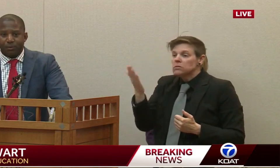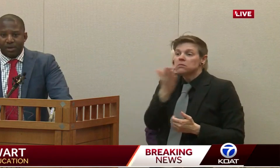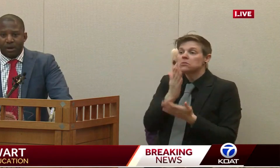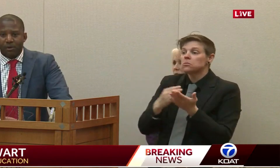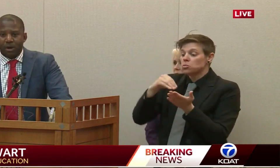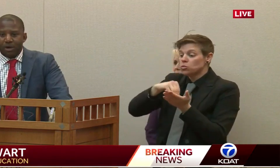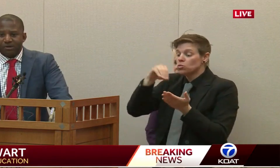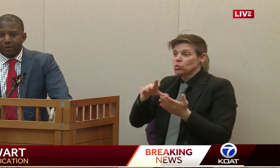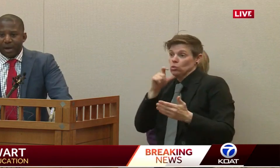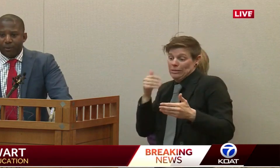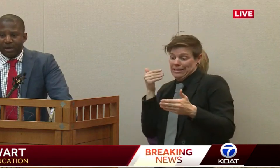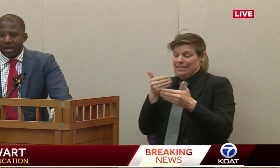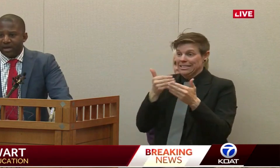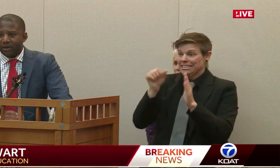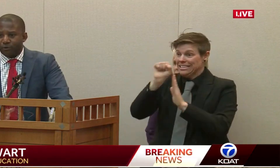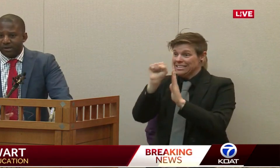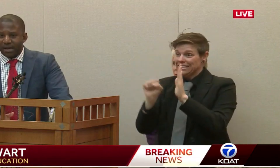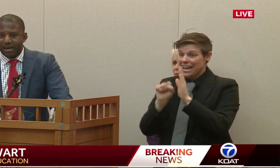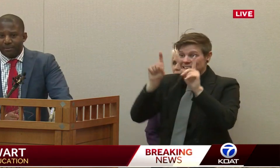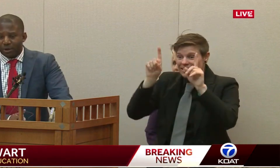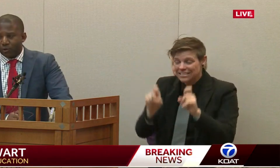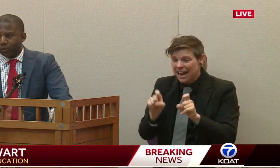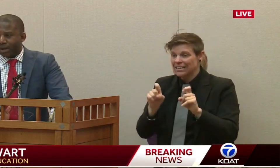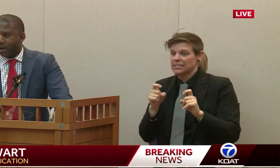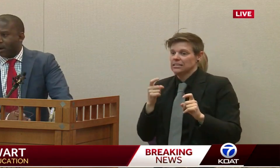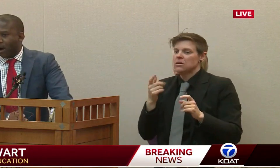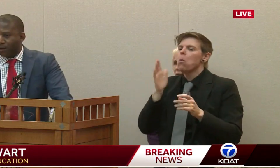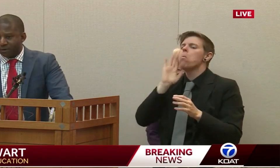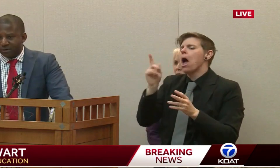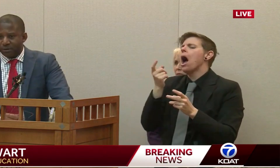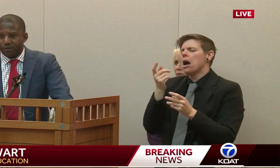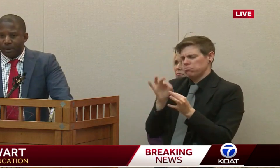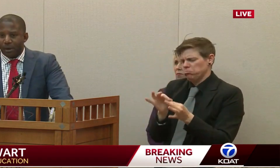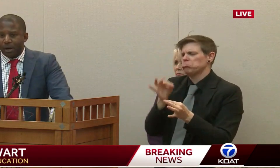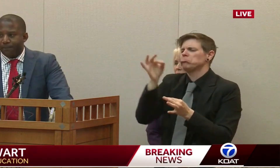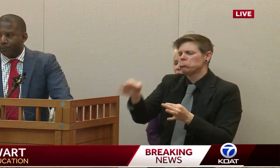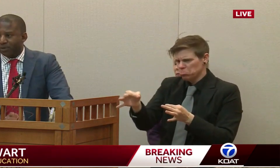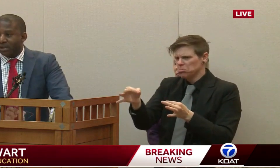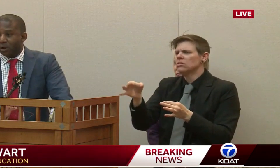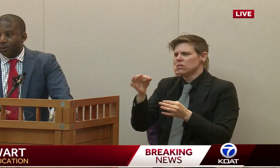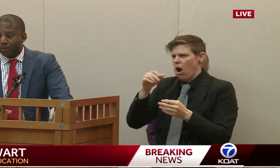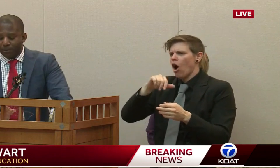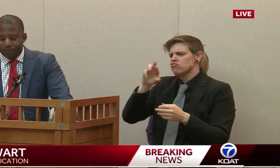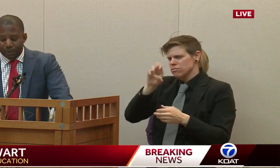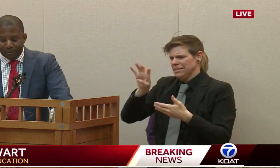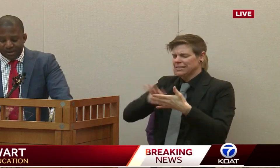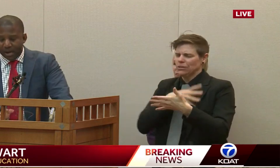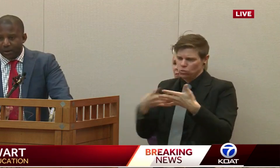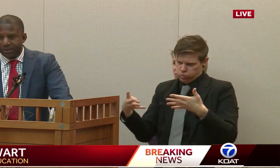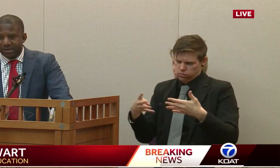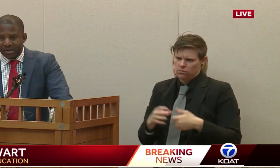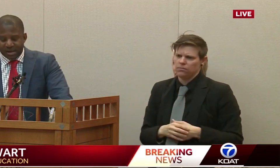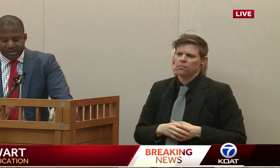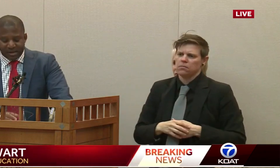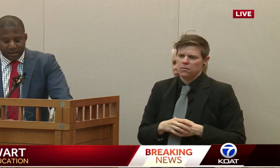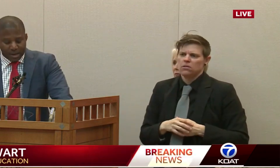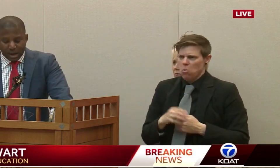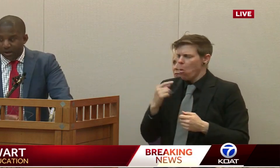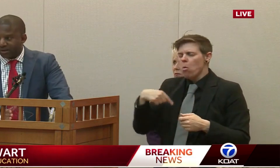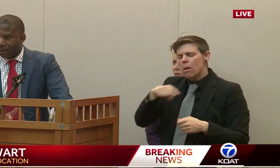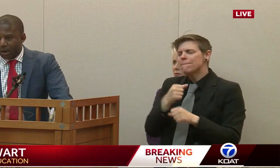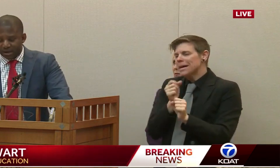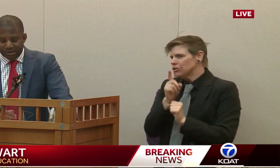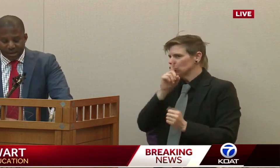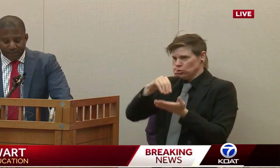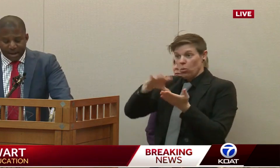the assessment window so that we can address that and make sure that all of our students will, that no one will miss out on the state testing